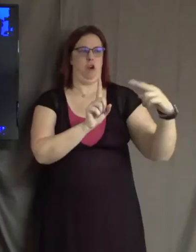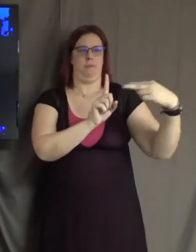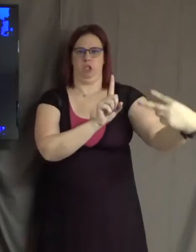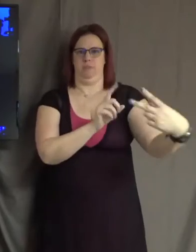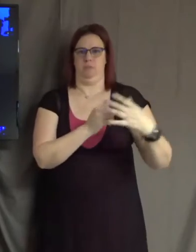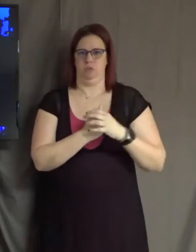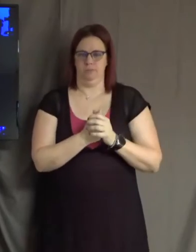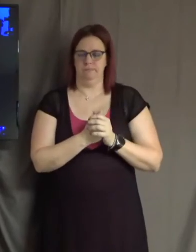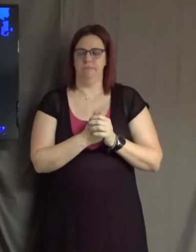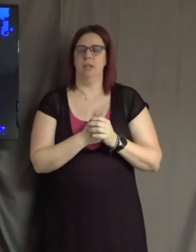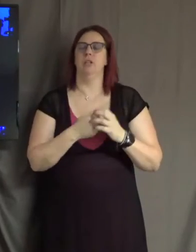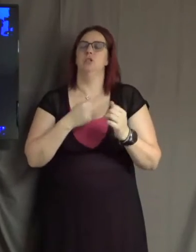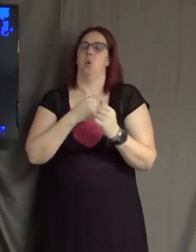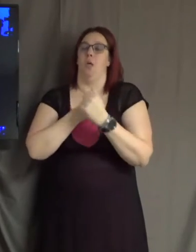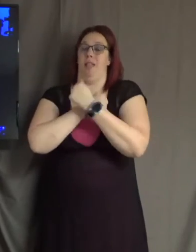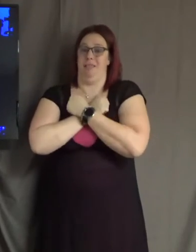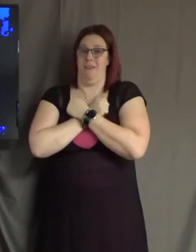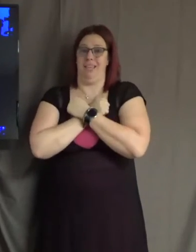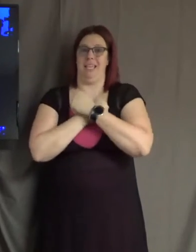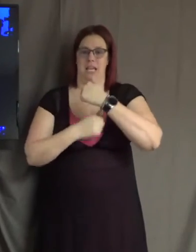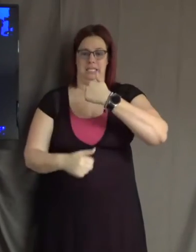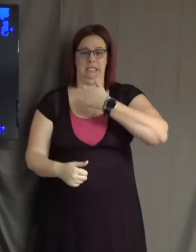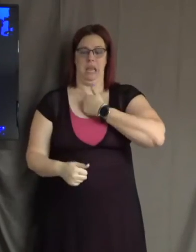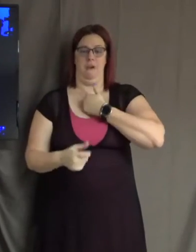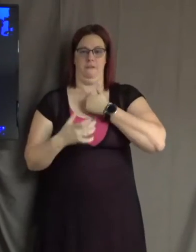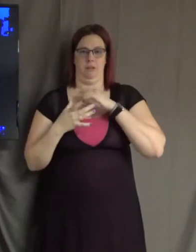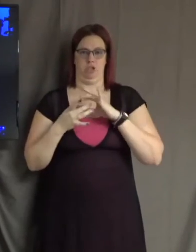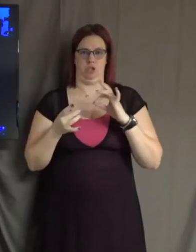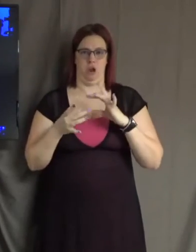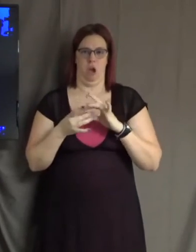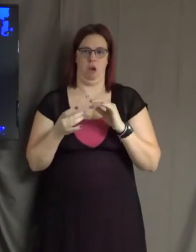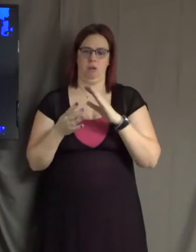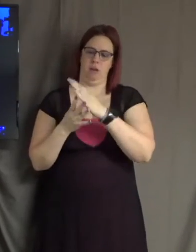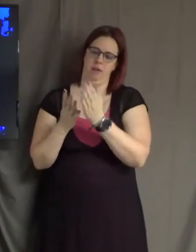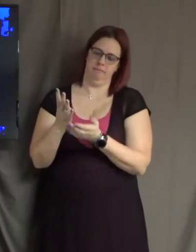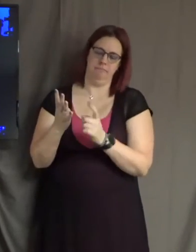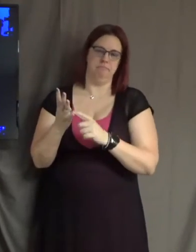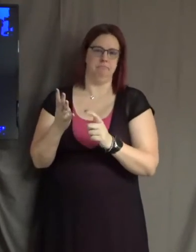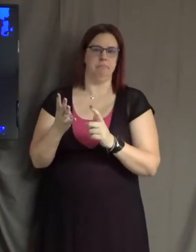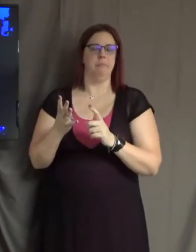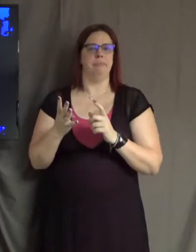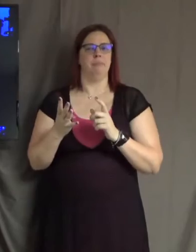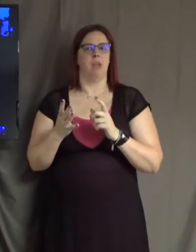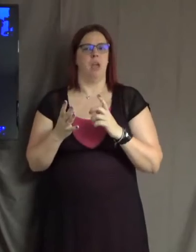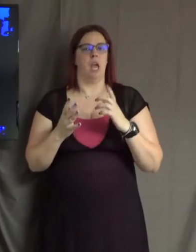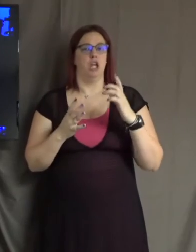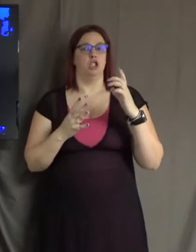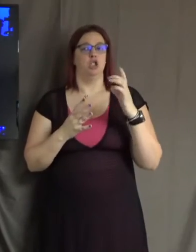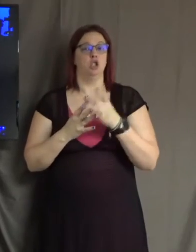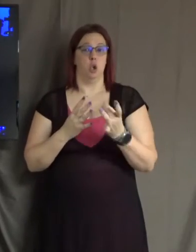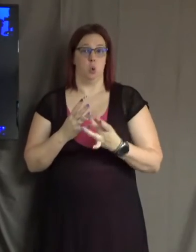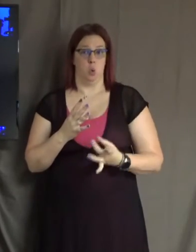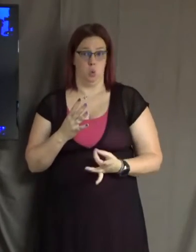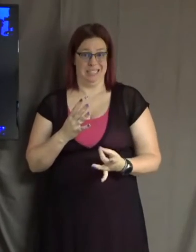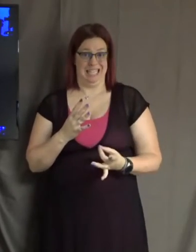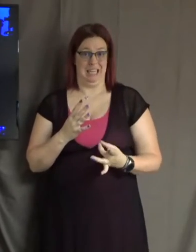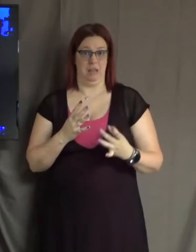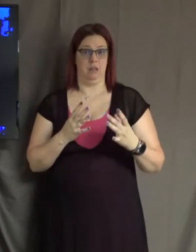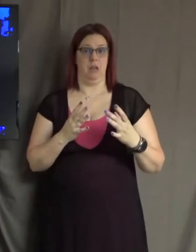self-talk. And lastly, to choose to shine the light of who we are no matter